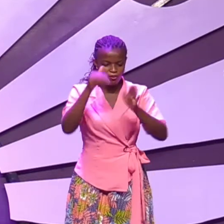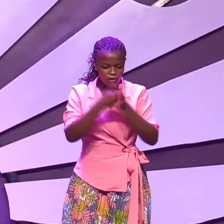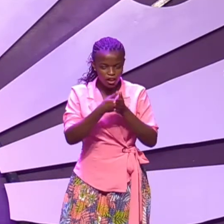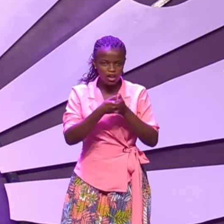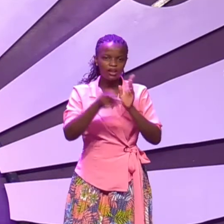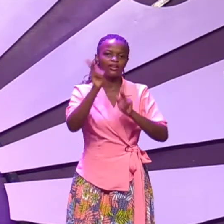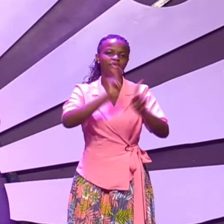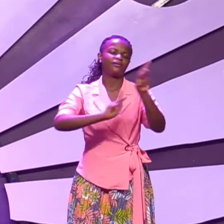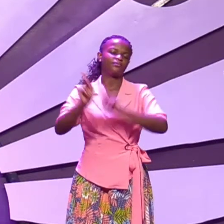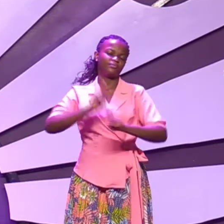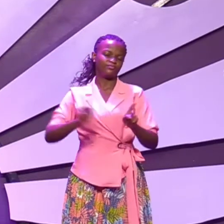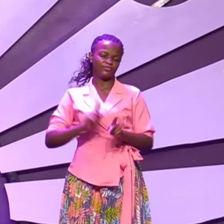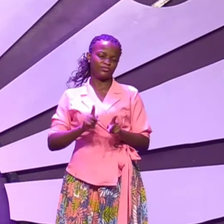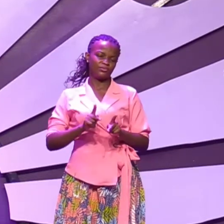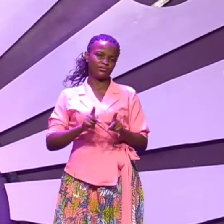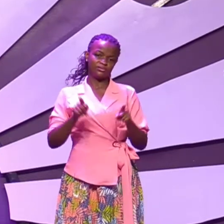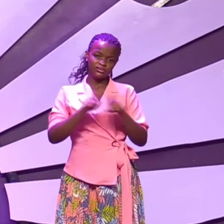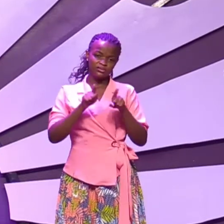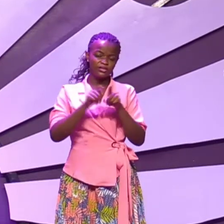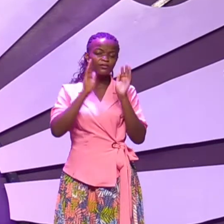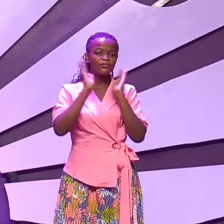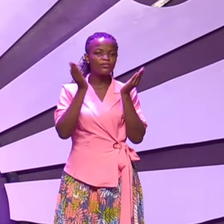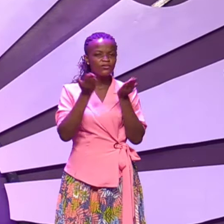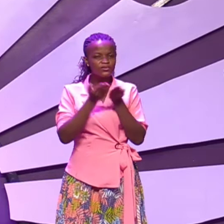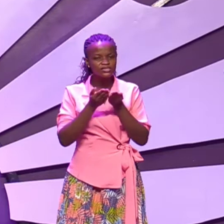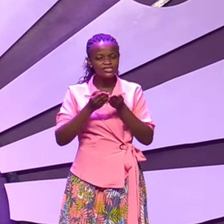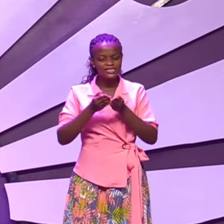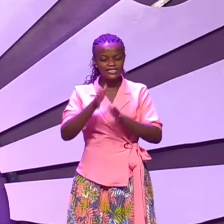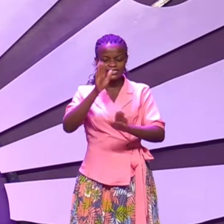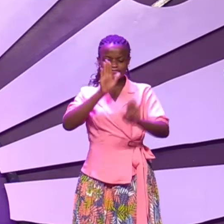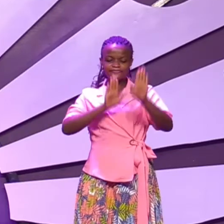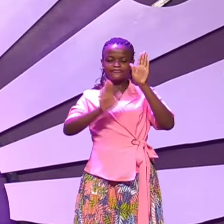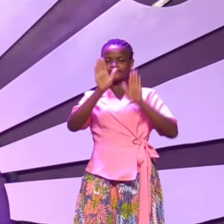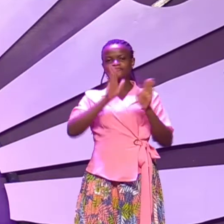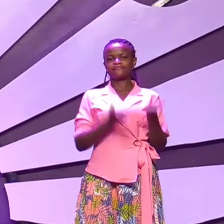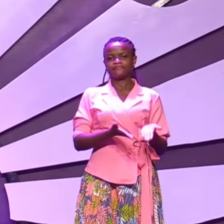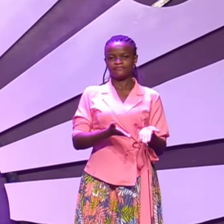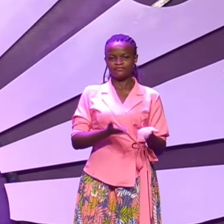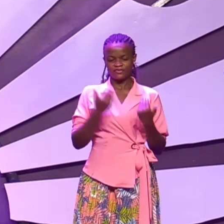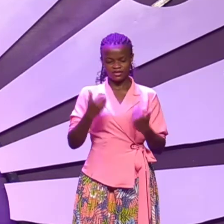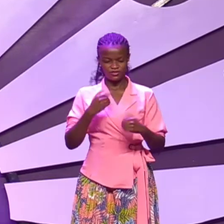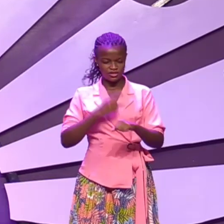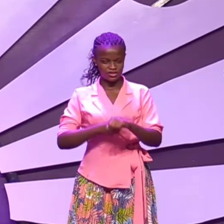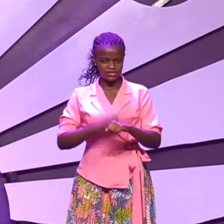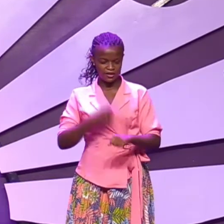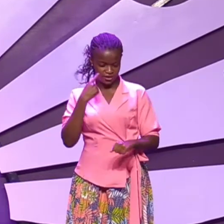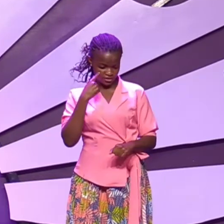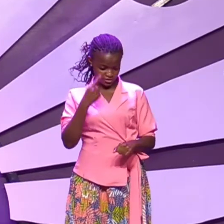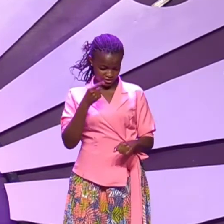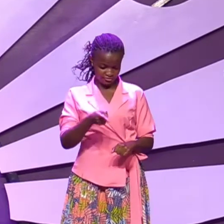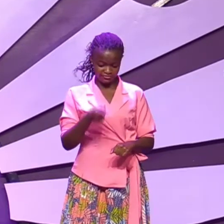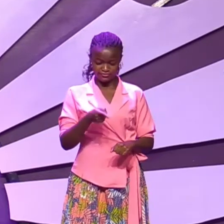beginning to backslide. Banange, fenatuliva. Tunemusa ya gezako kudema. Begobo kuserera. There was a moment here I can see